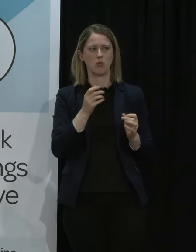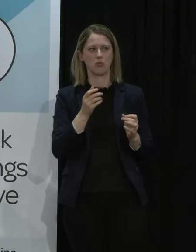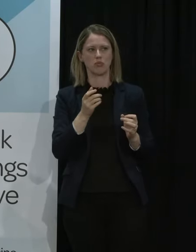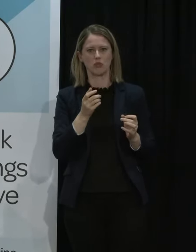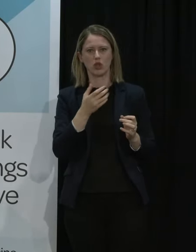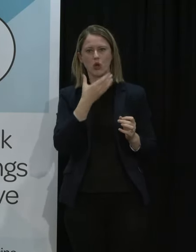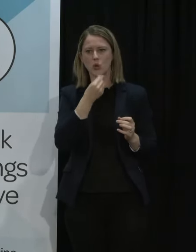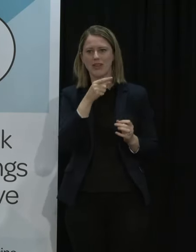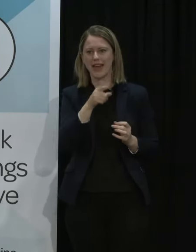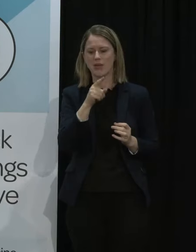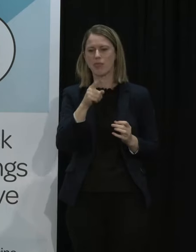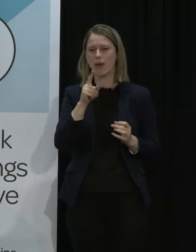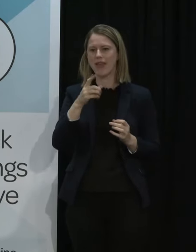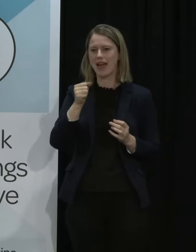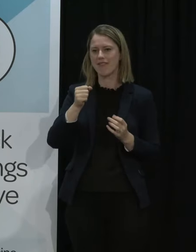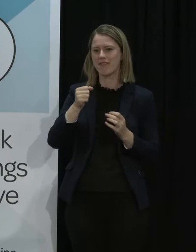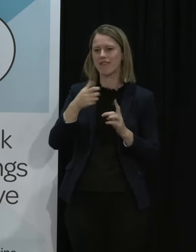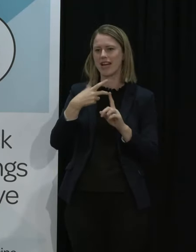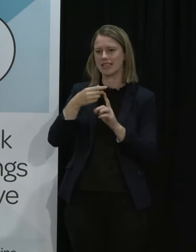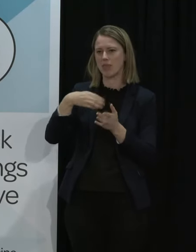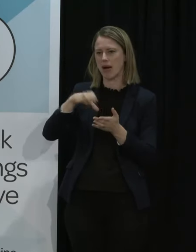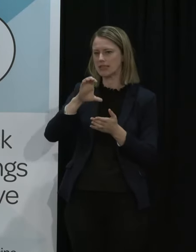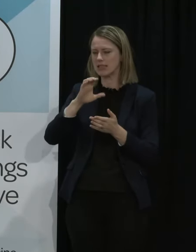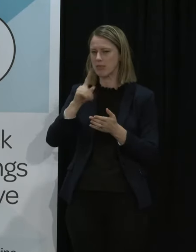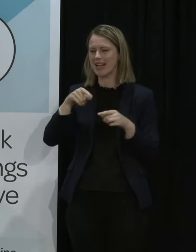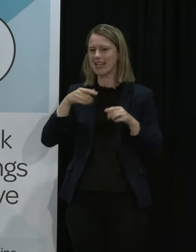vaccine passes we've we've got that extra check in there